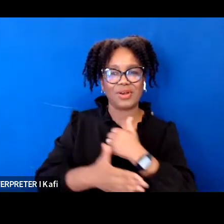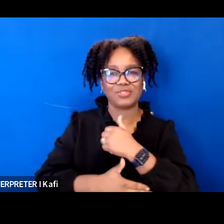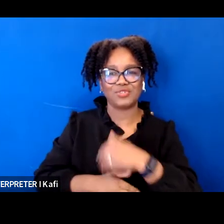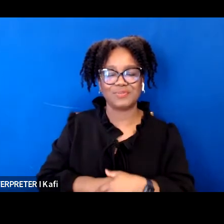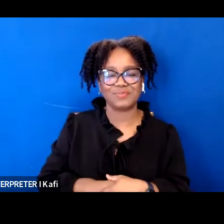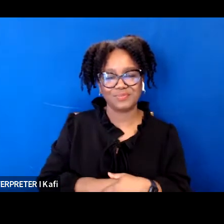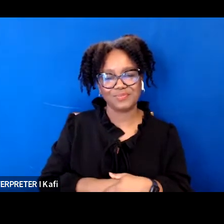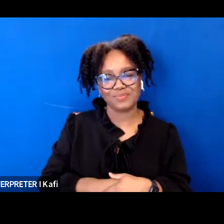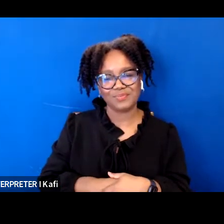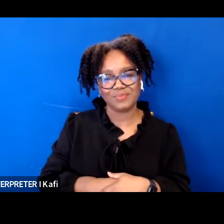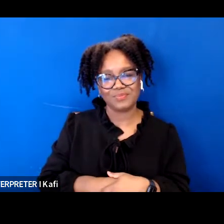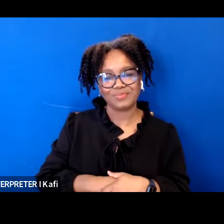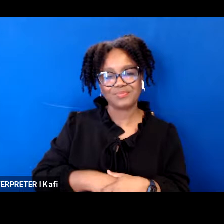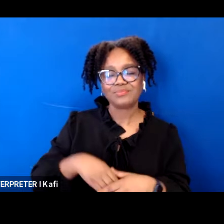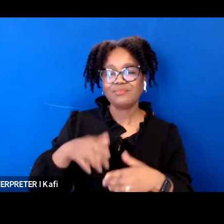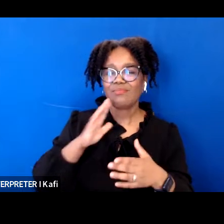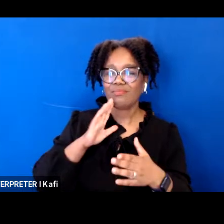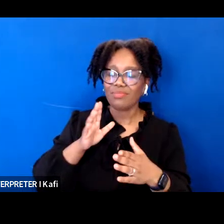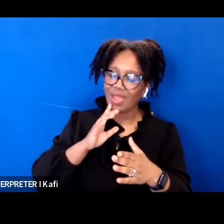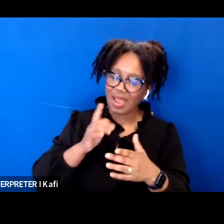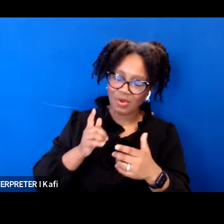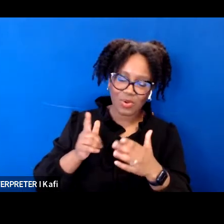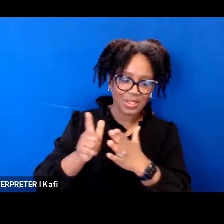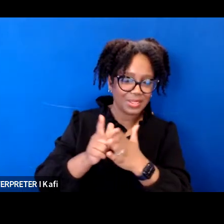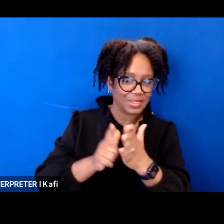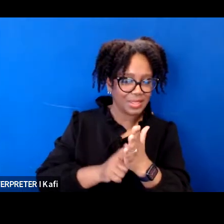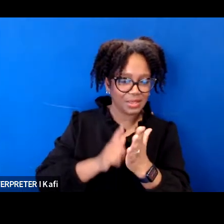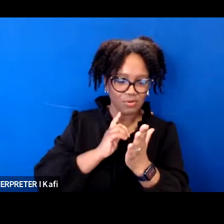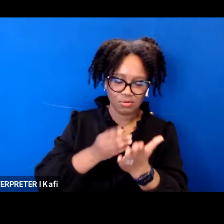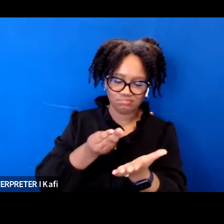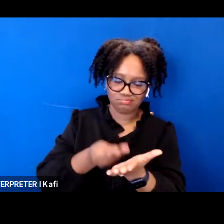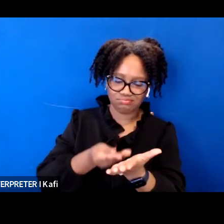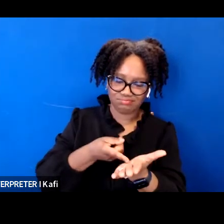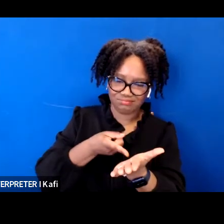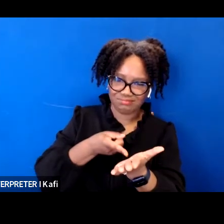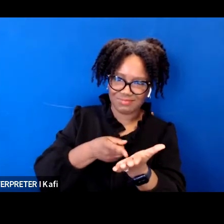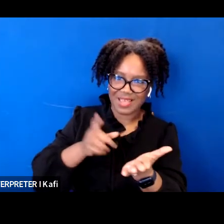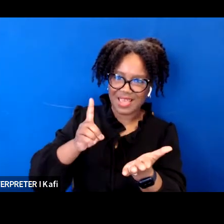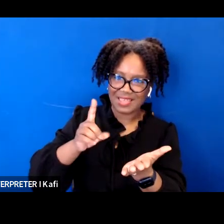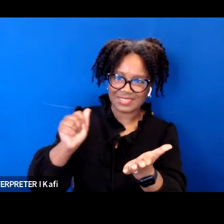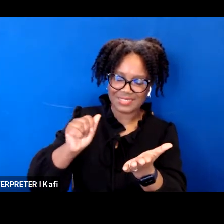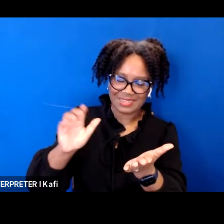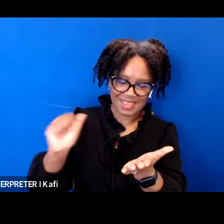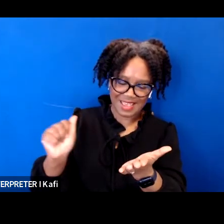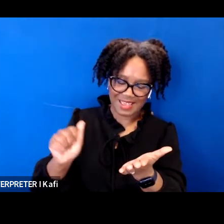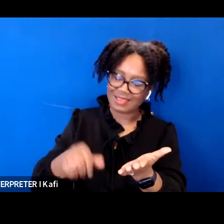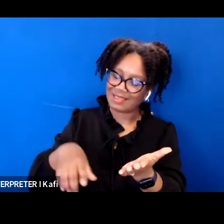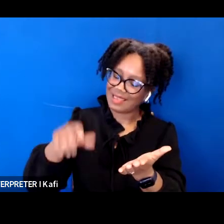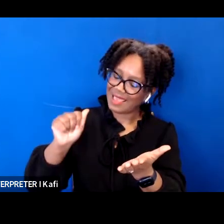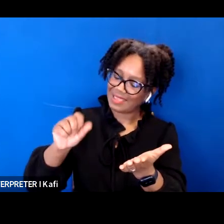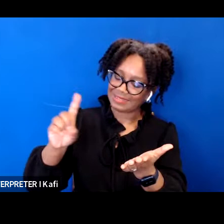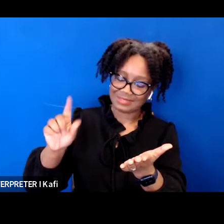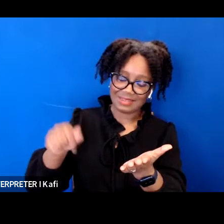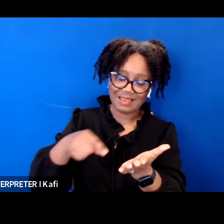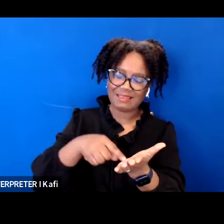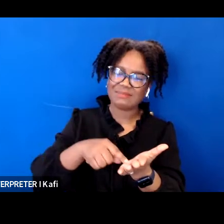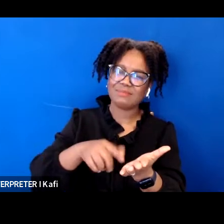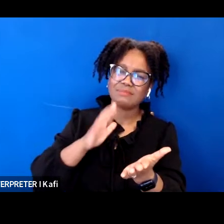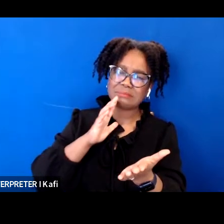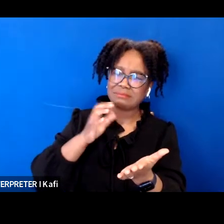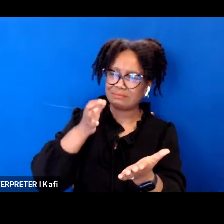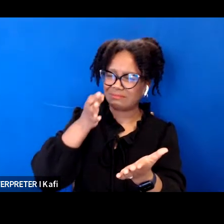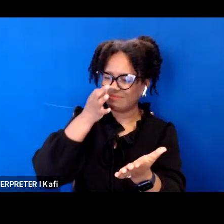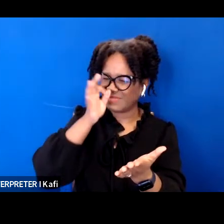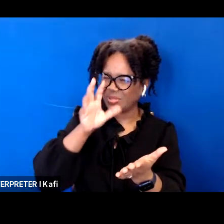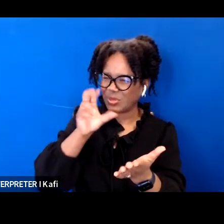the americans with disabilities act is just over 30 years old the essential elements of the ada that